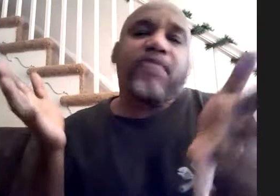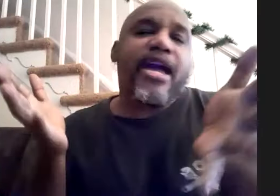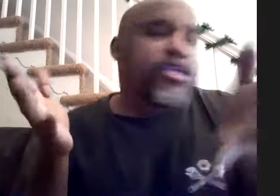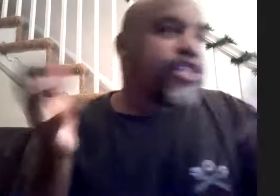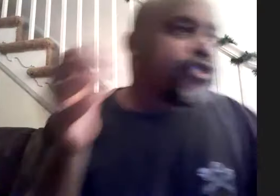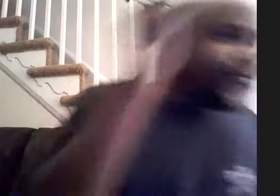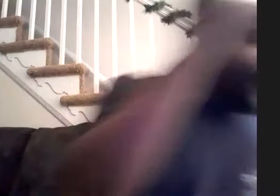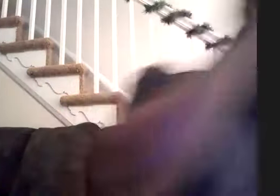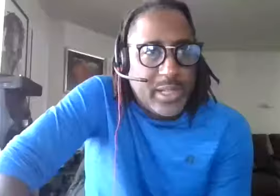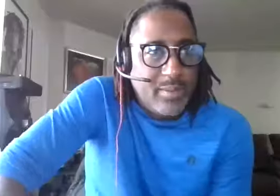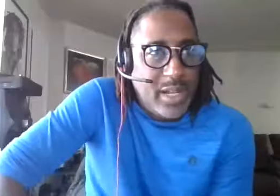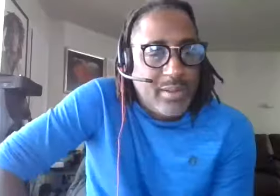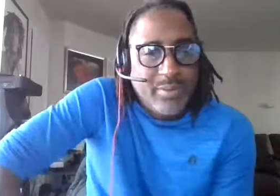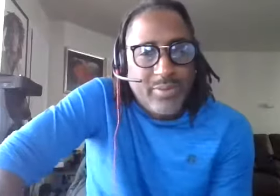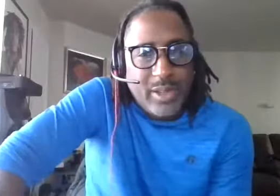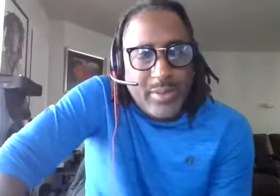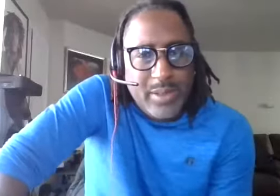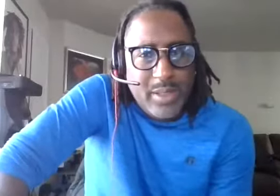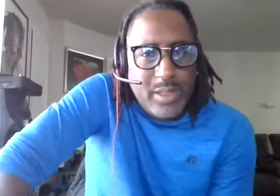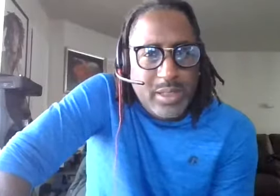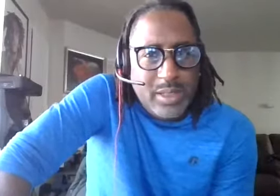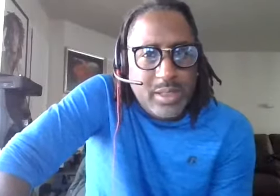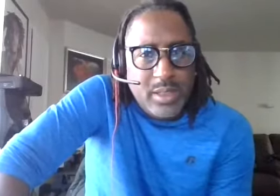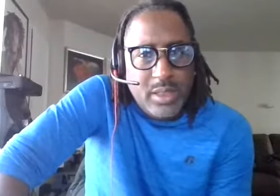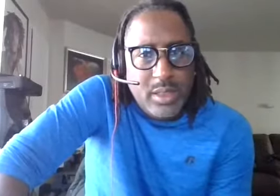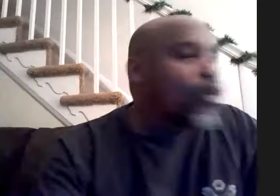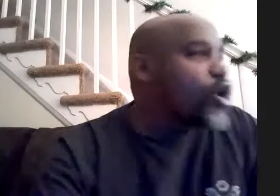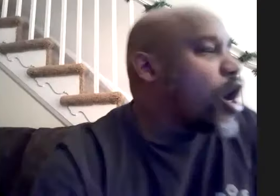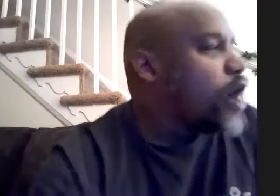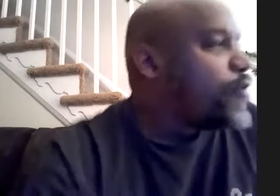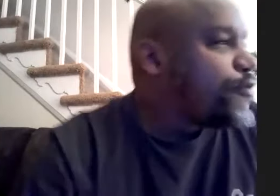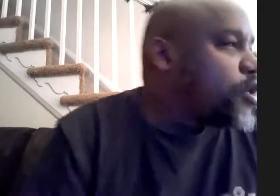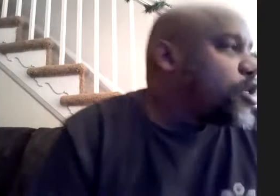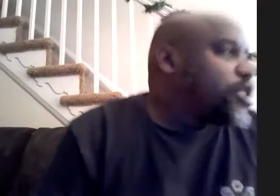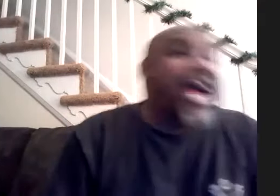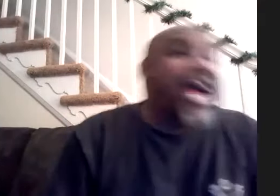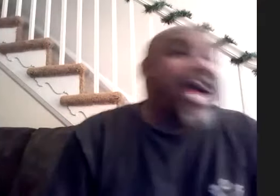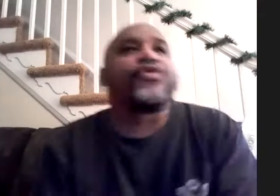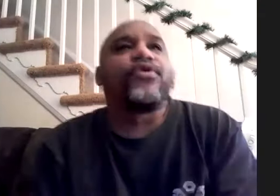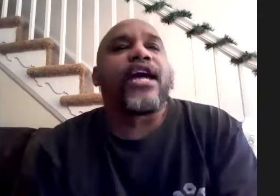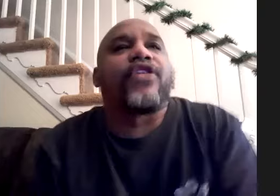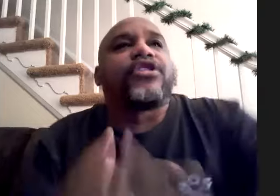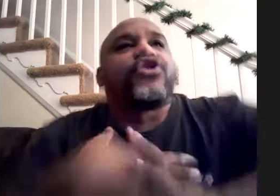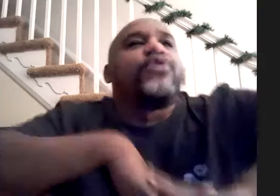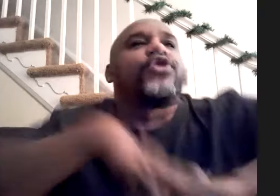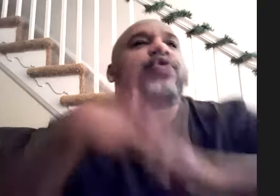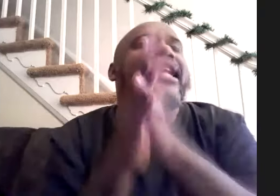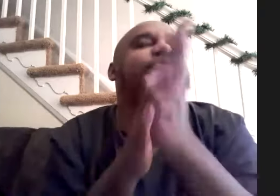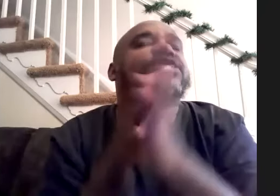hazel is obviously jimmy hazel had this smorgasbord of sound he threw together as a tribute to a guy named jeff